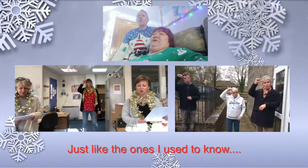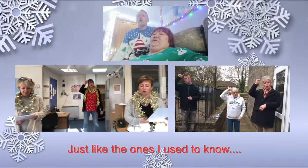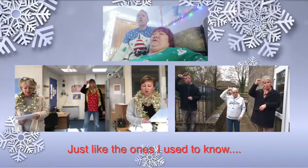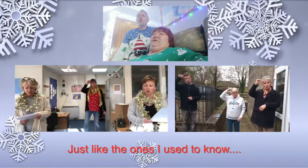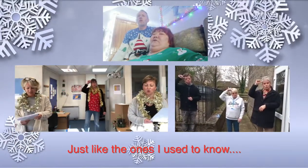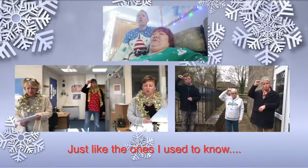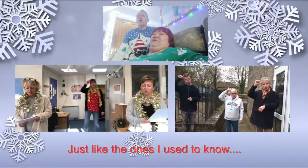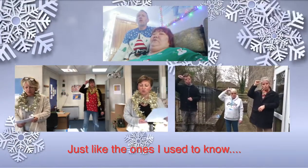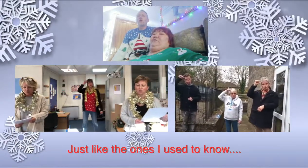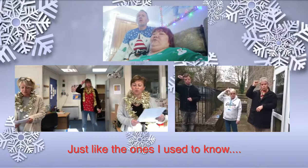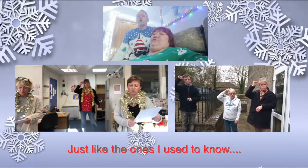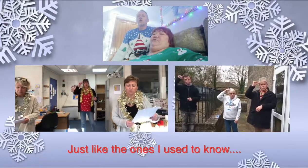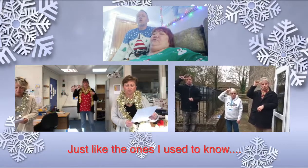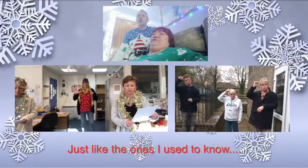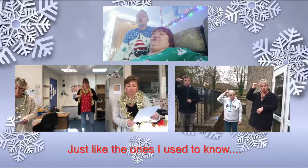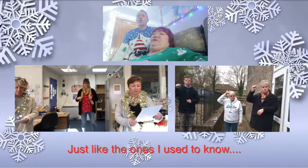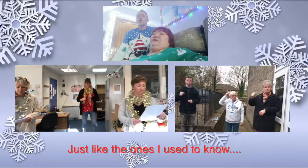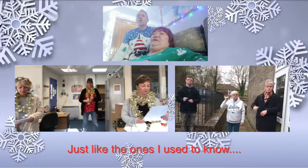to know